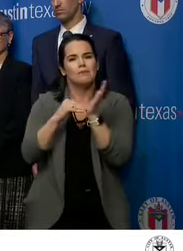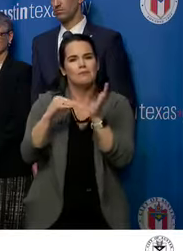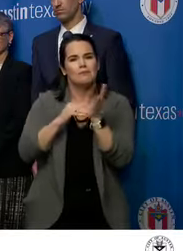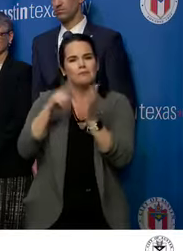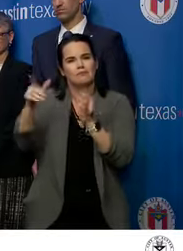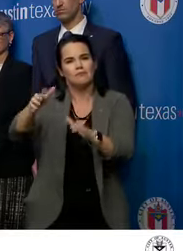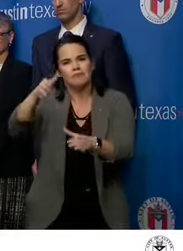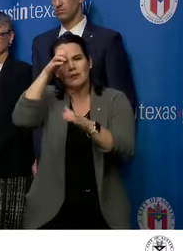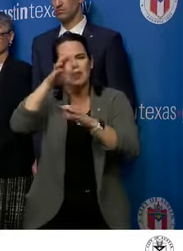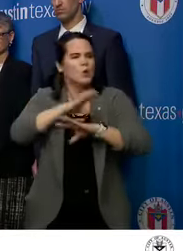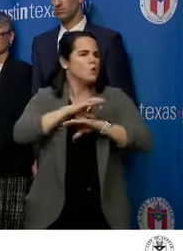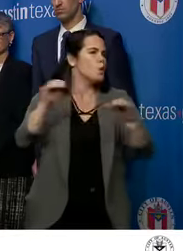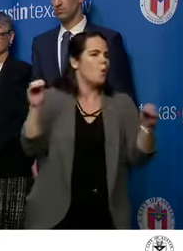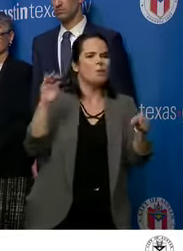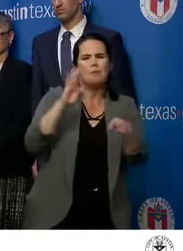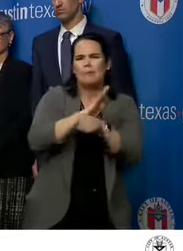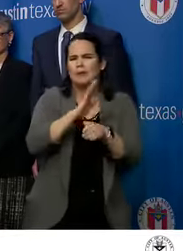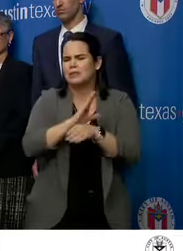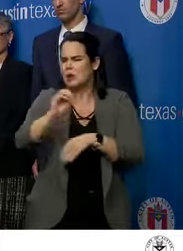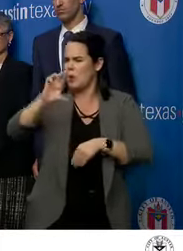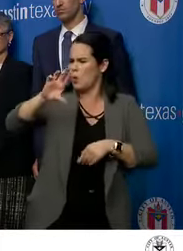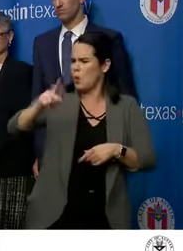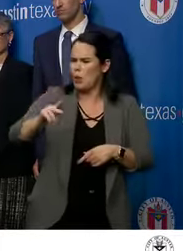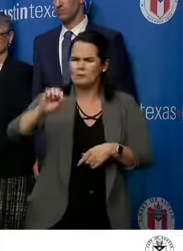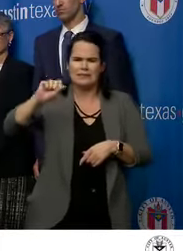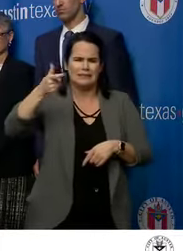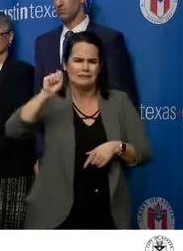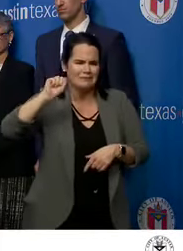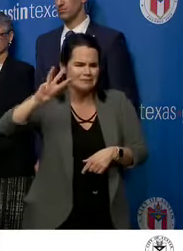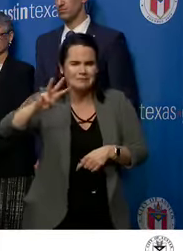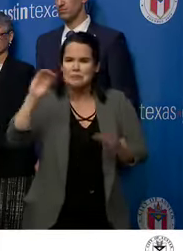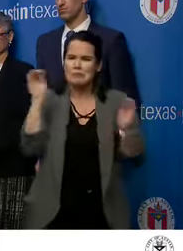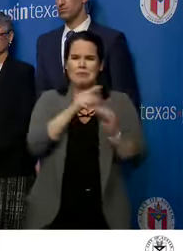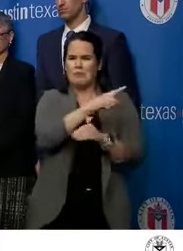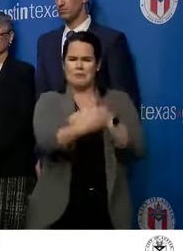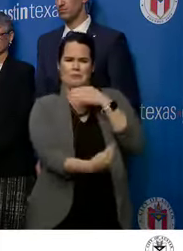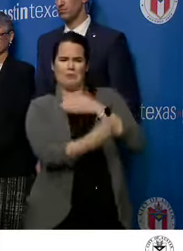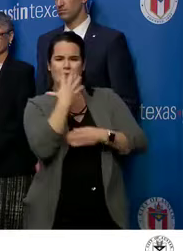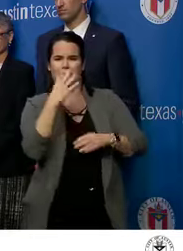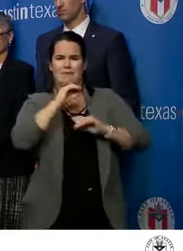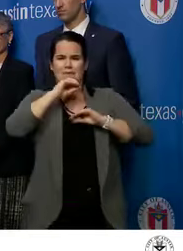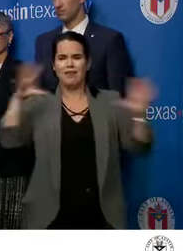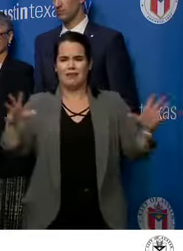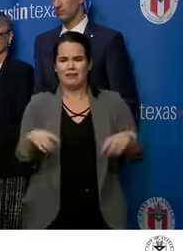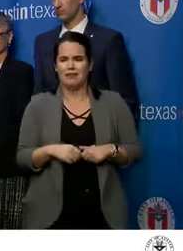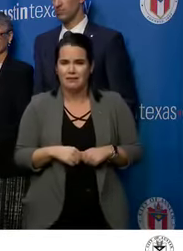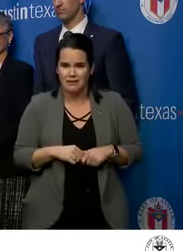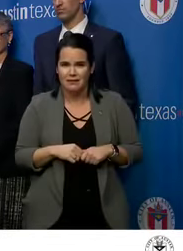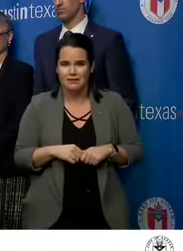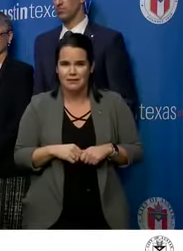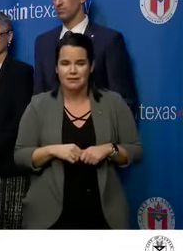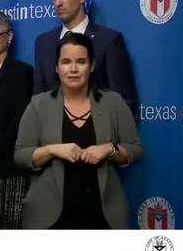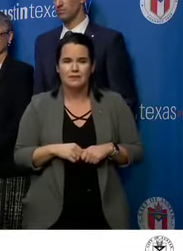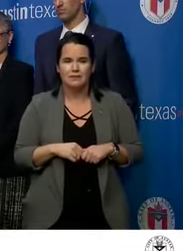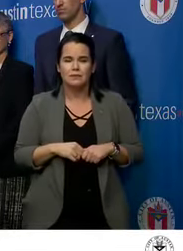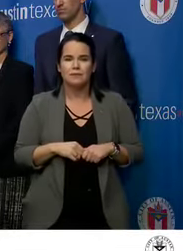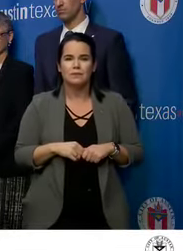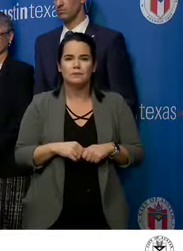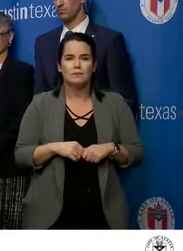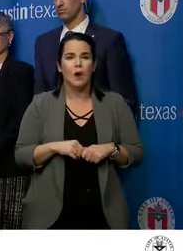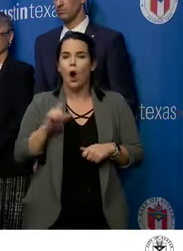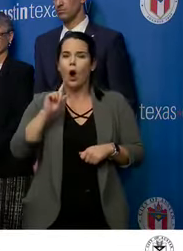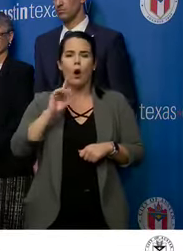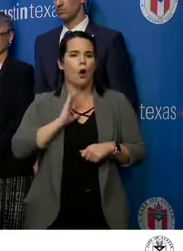corporation or South By or anybody else has a seat at that table because we're only